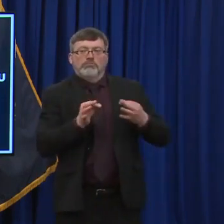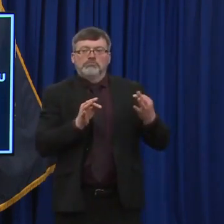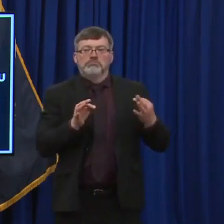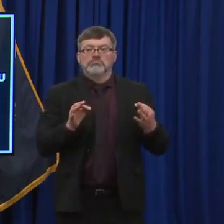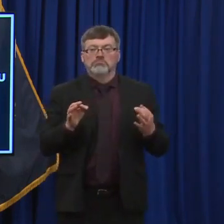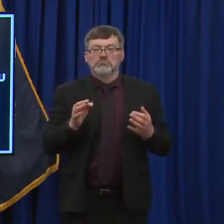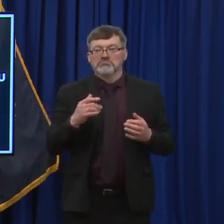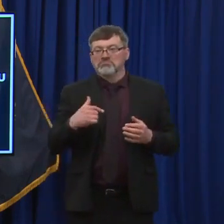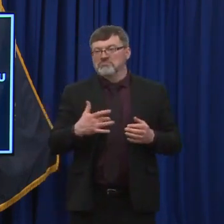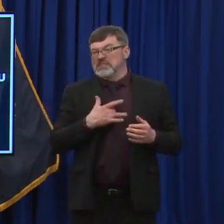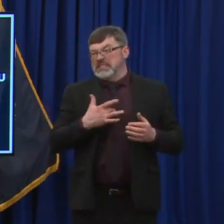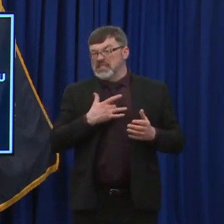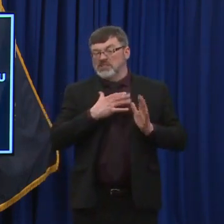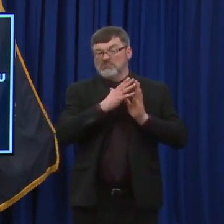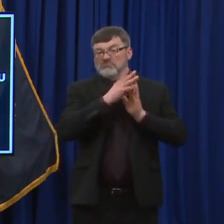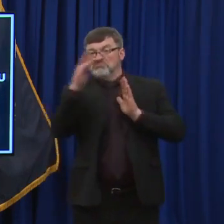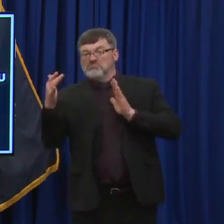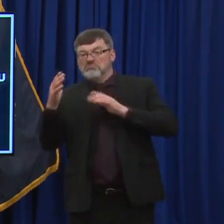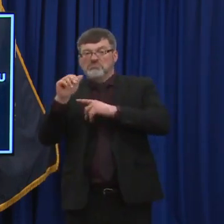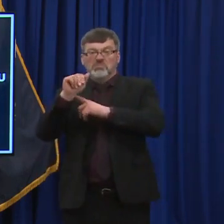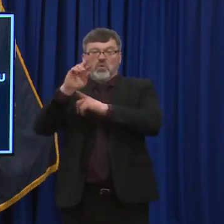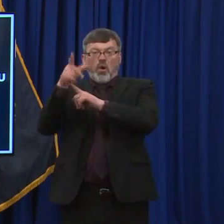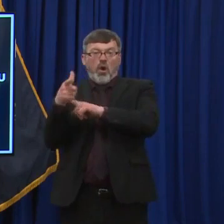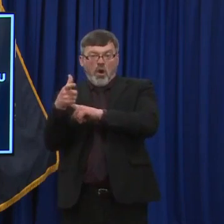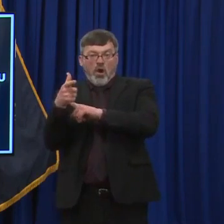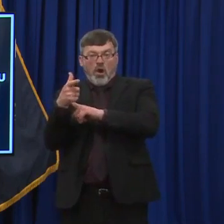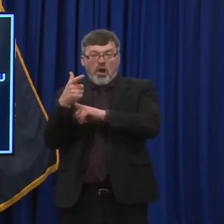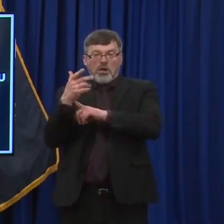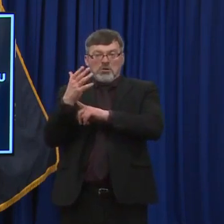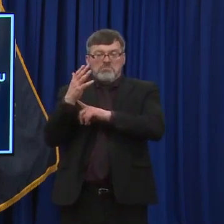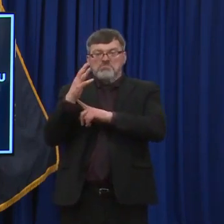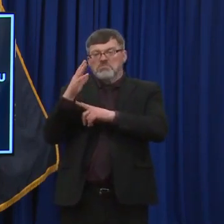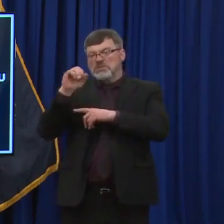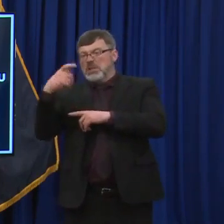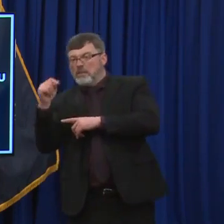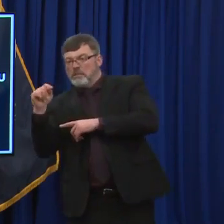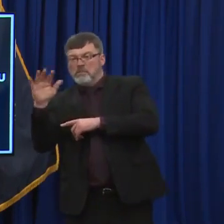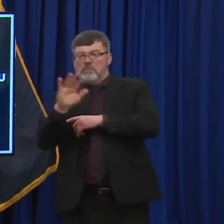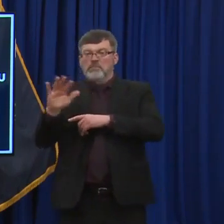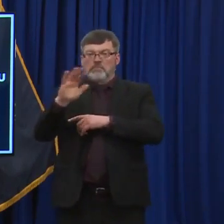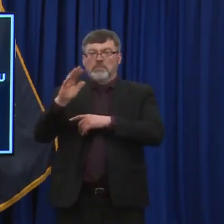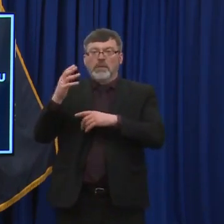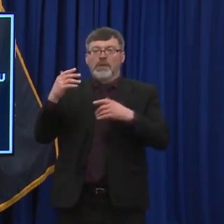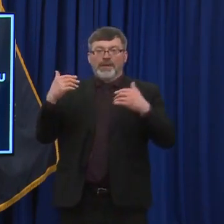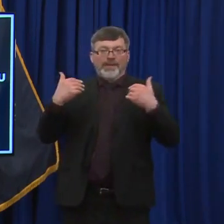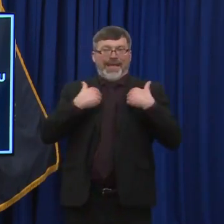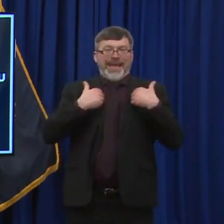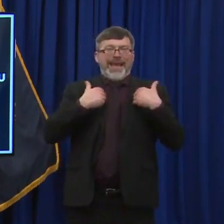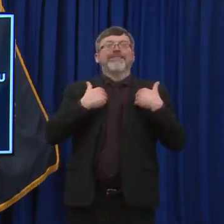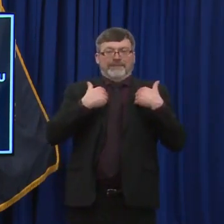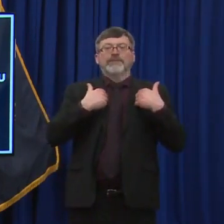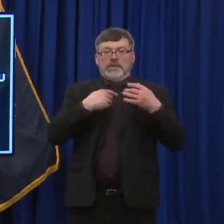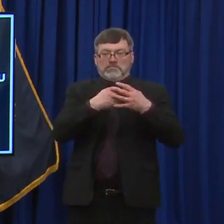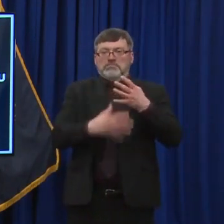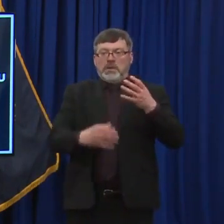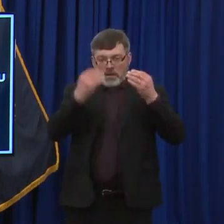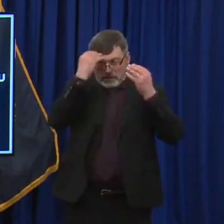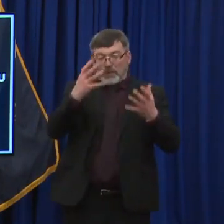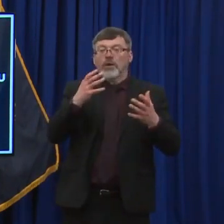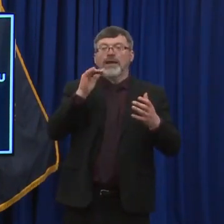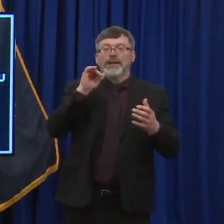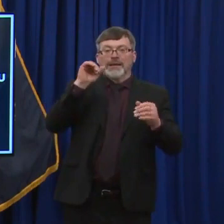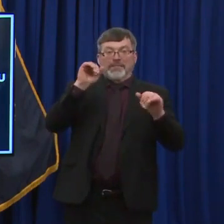beginning of the next school year, some of these vaccines may have enough data associated with them to be able to begin to offer them to children.